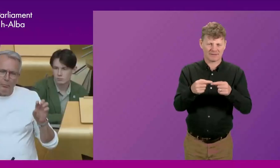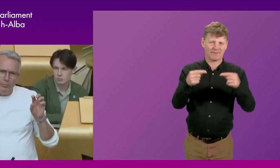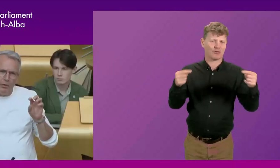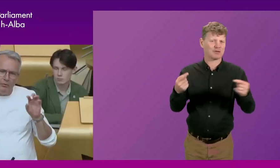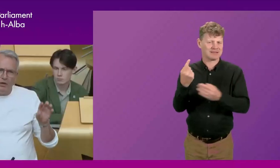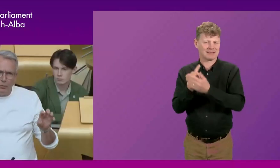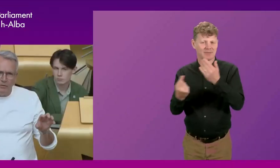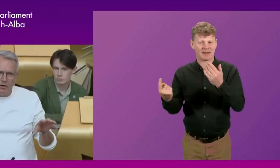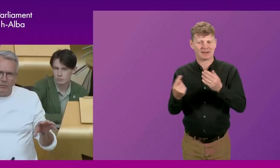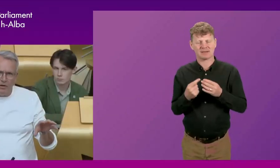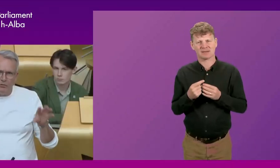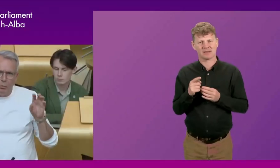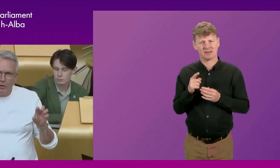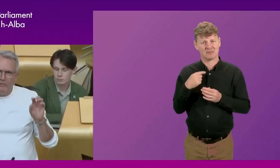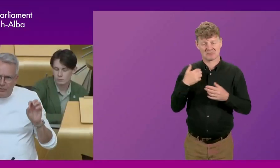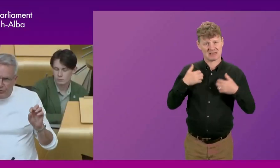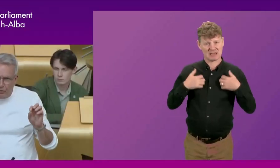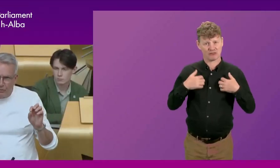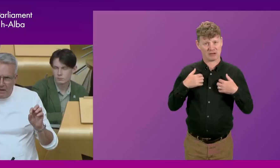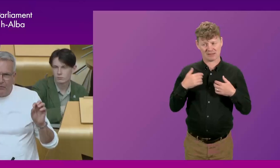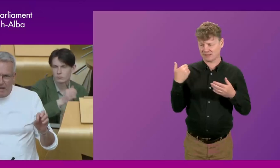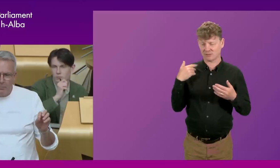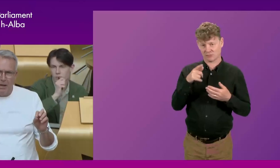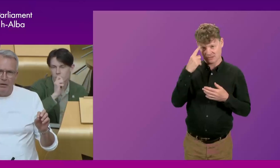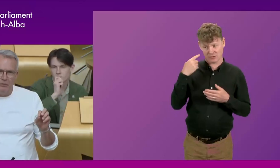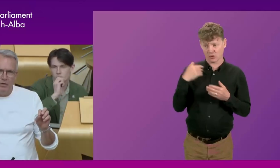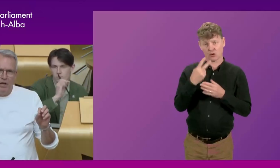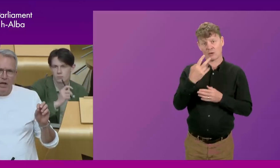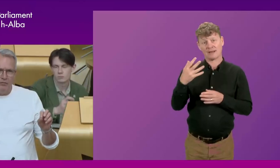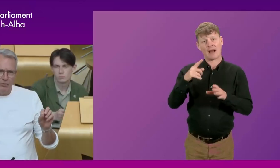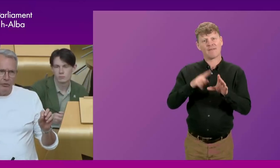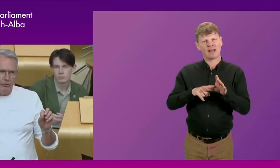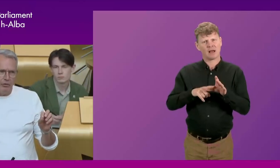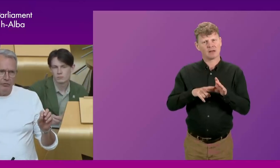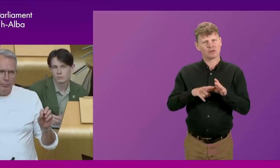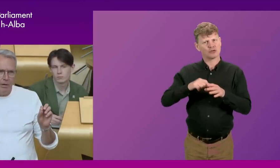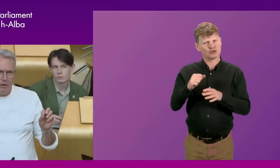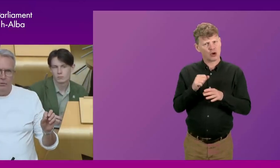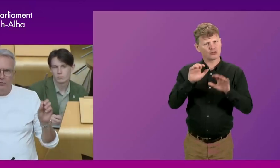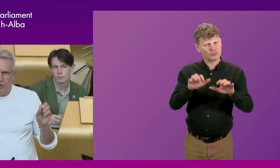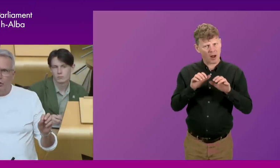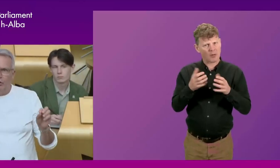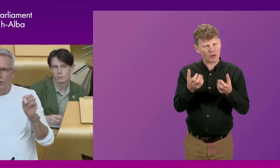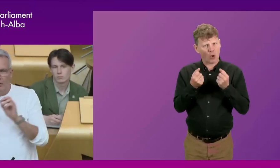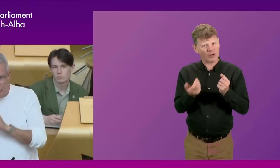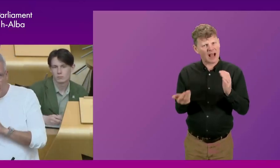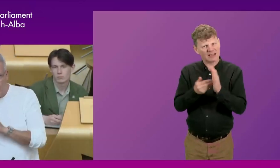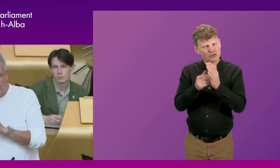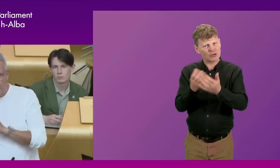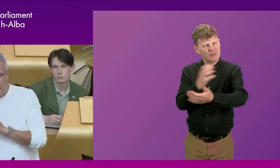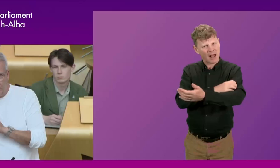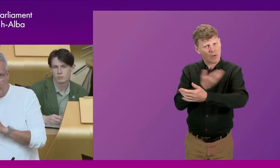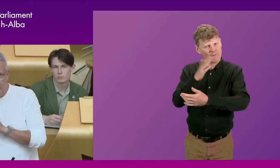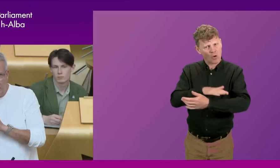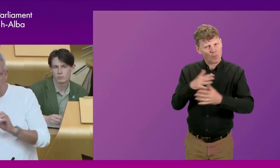what, over the last 25 years, what additional, if any, powers has the Scottish Parliament secured from